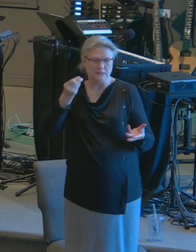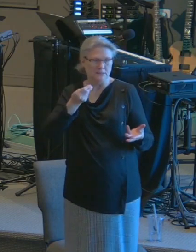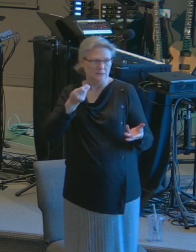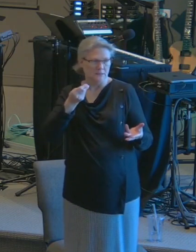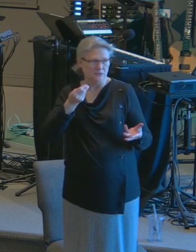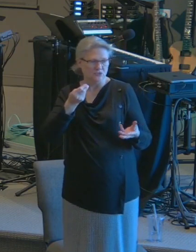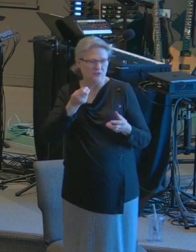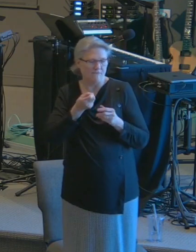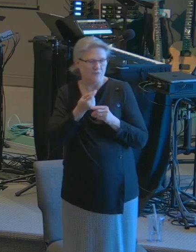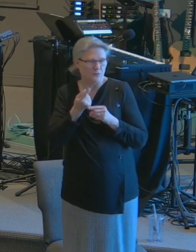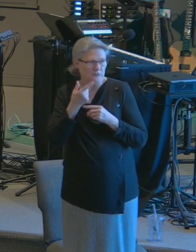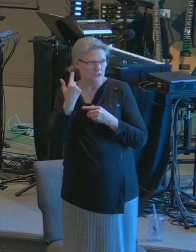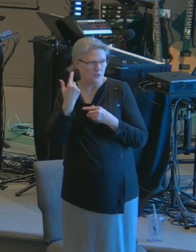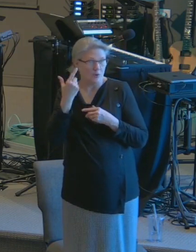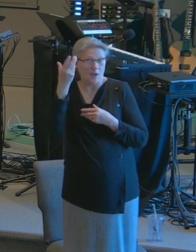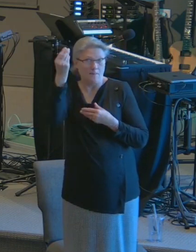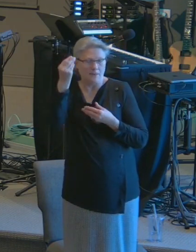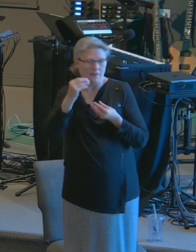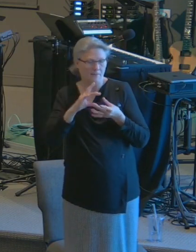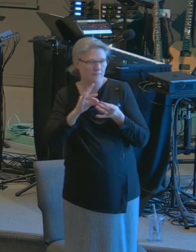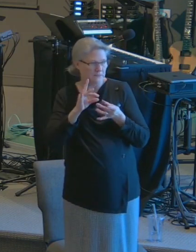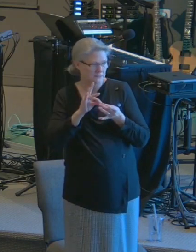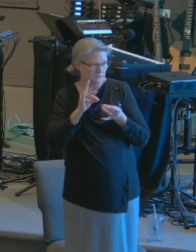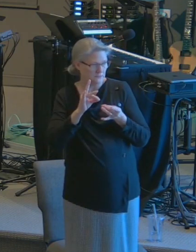few moments ago about.